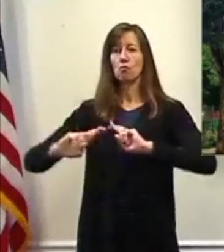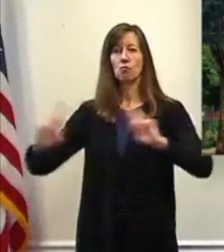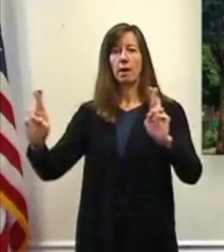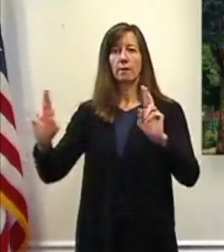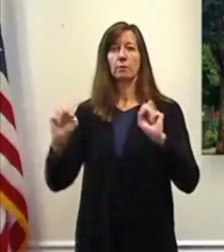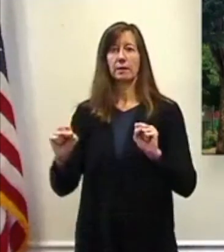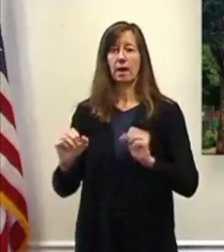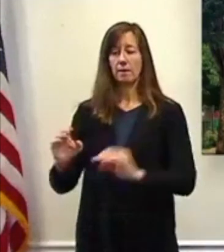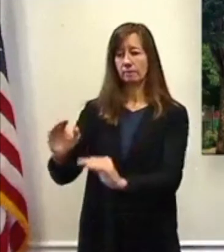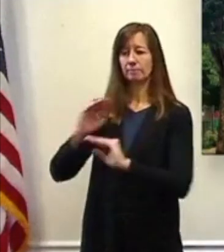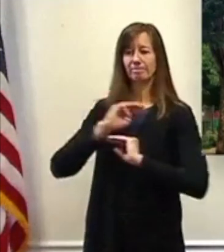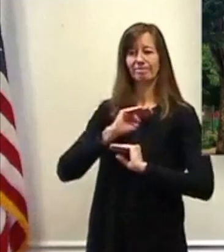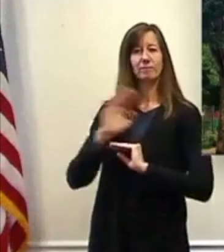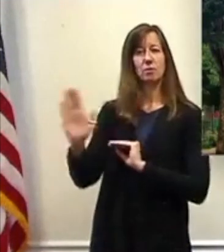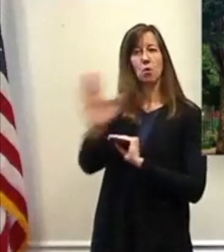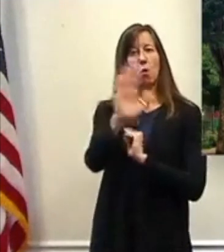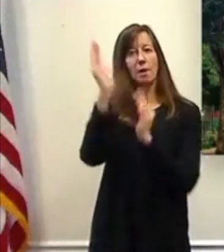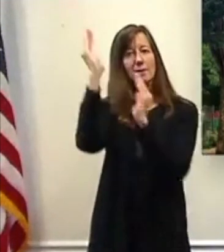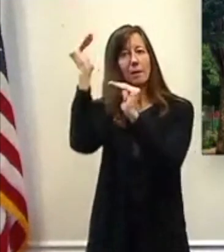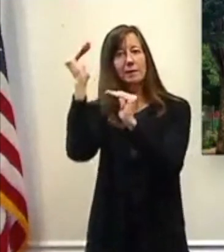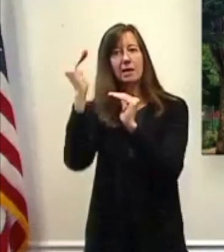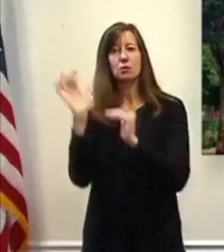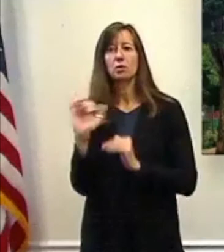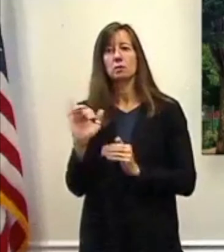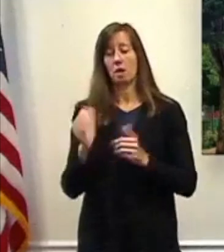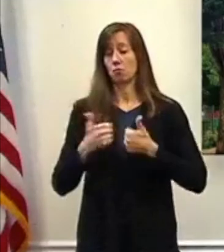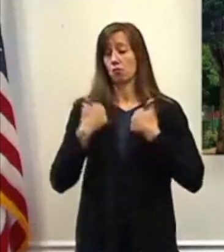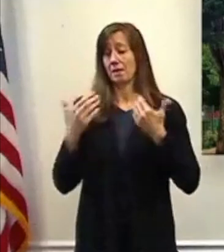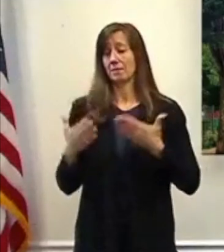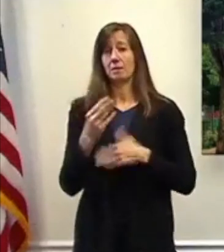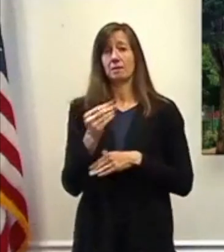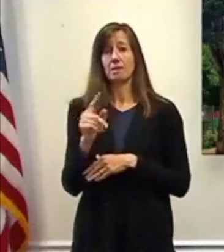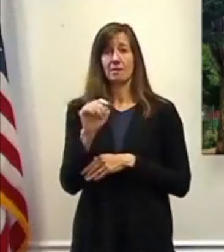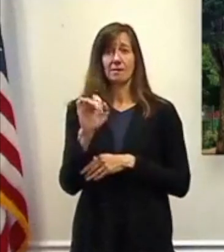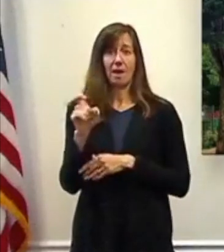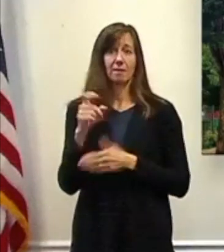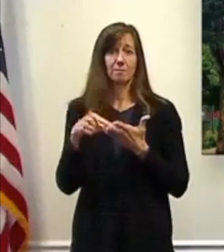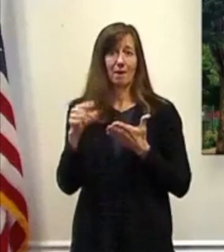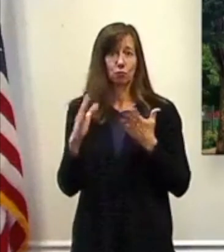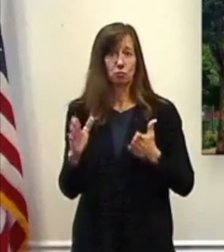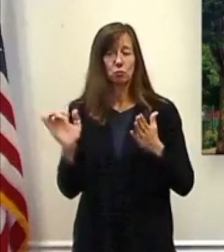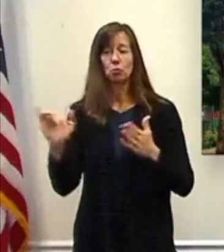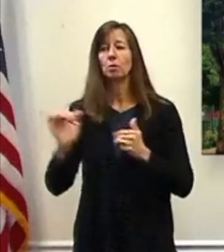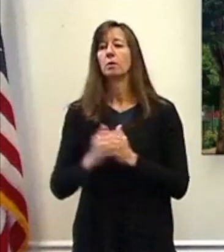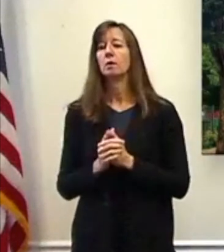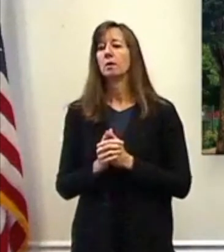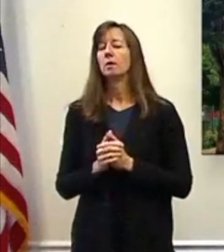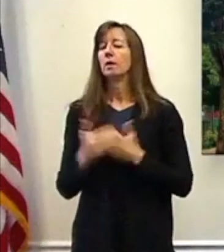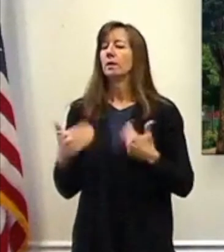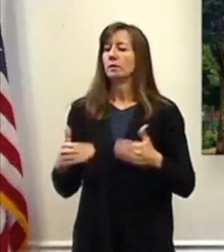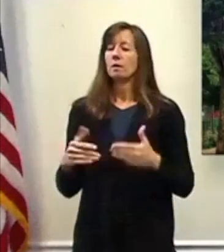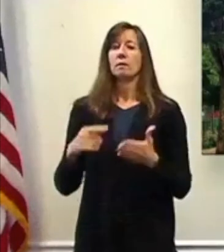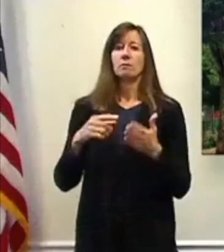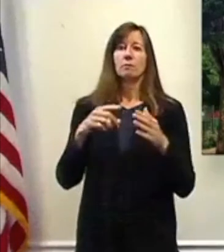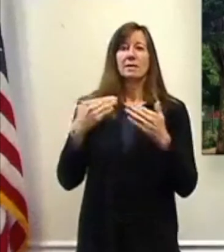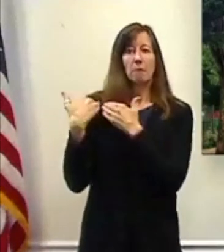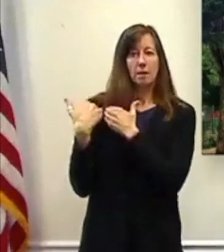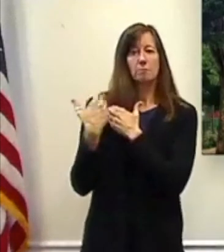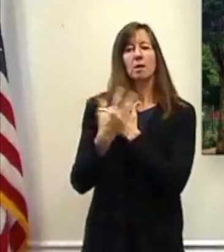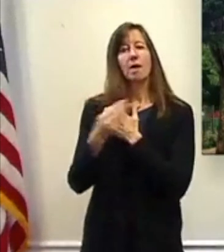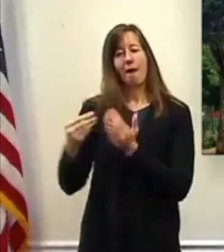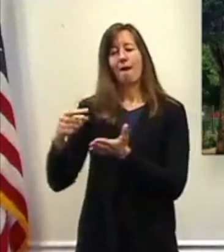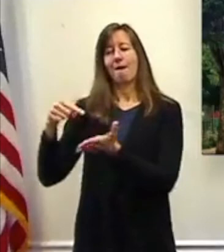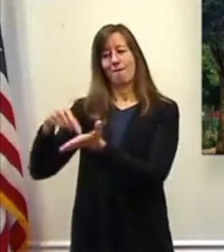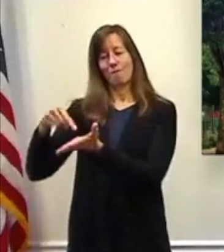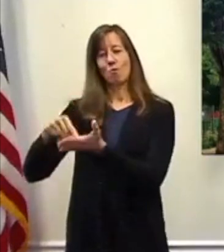as residents and voters and taxpayers, but also is responsible and affordable. So let me talk a little bit